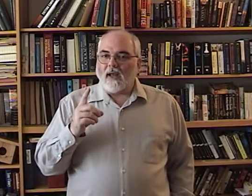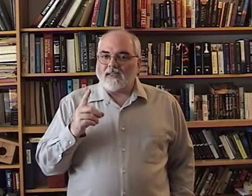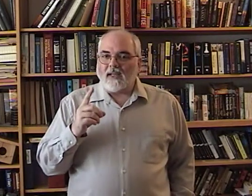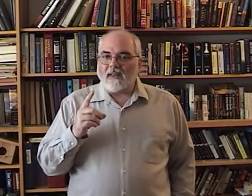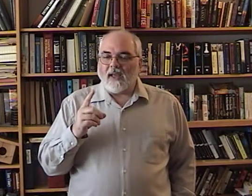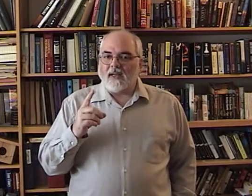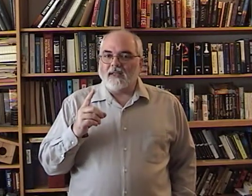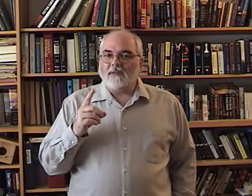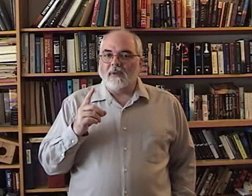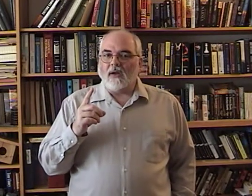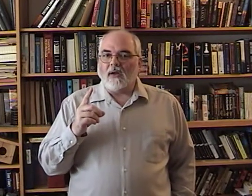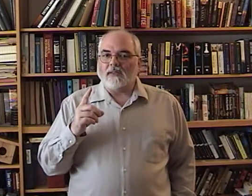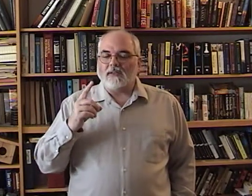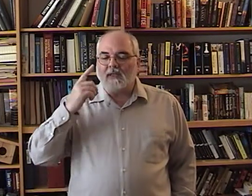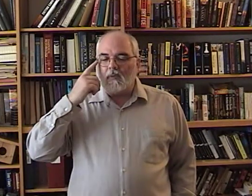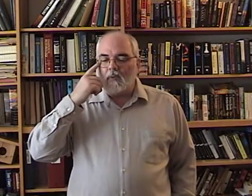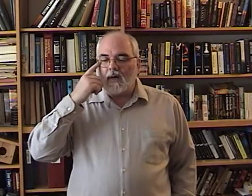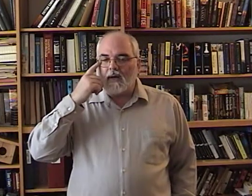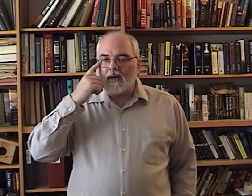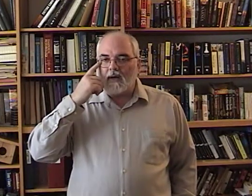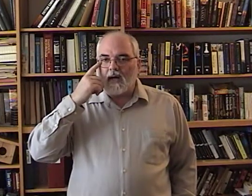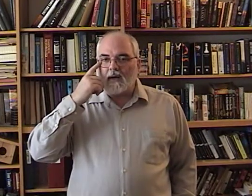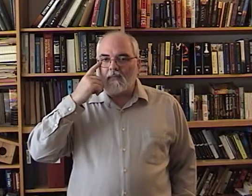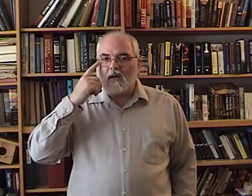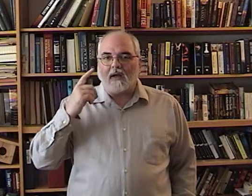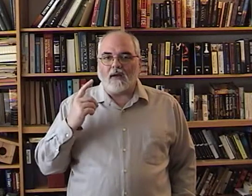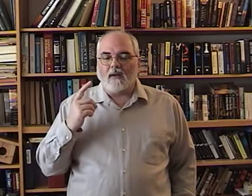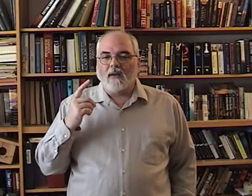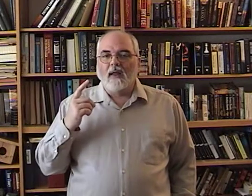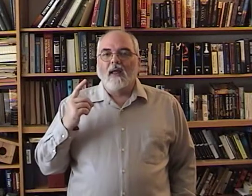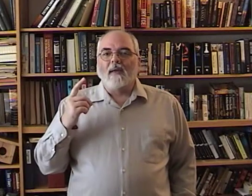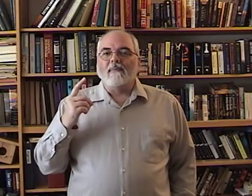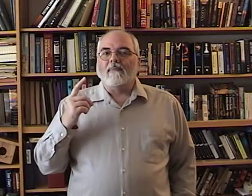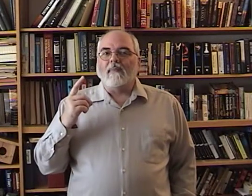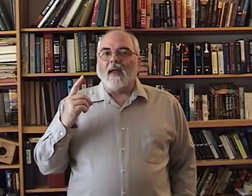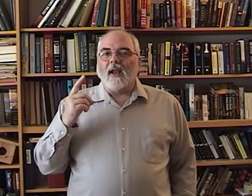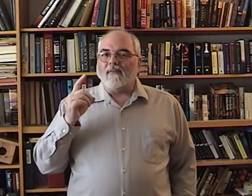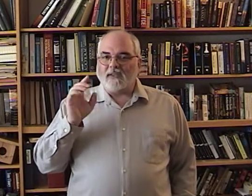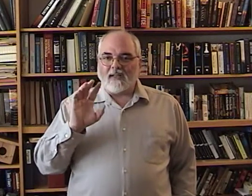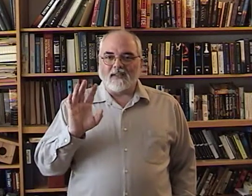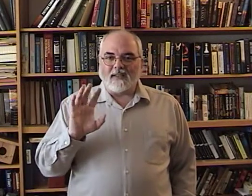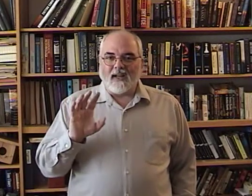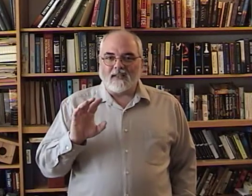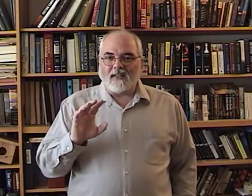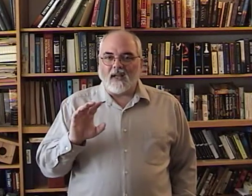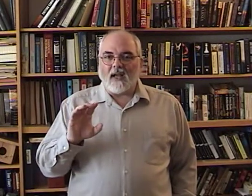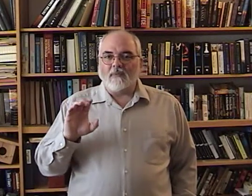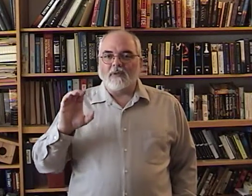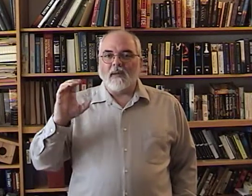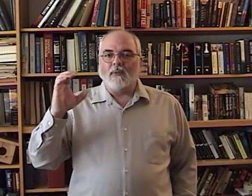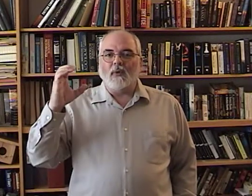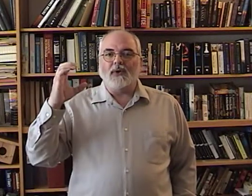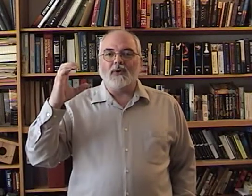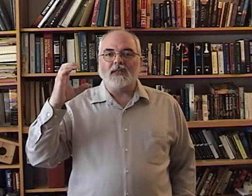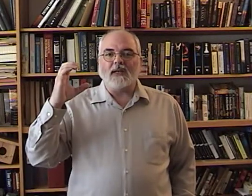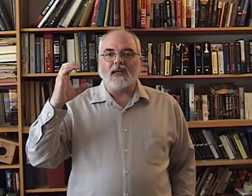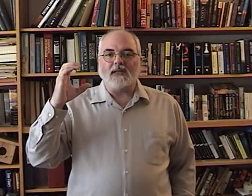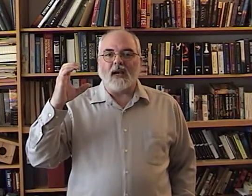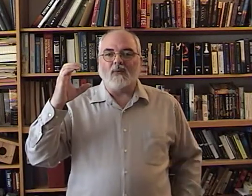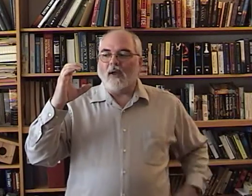I say that is because somewhere in our mind, I have seen this a dozen times, people want to do C sideways